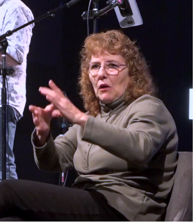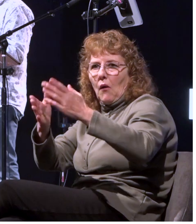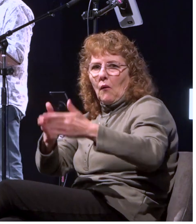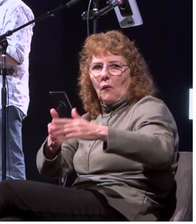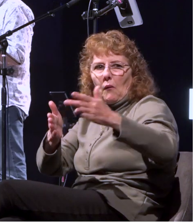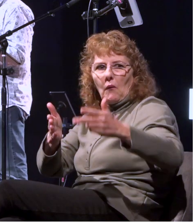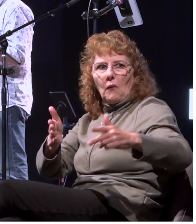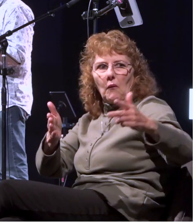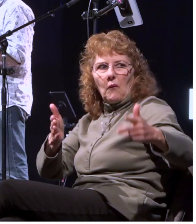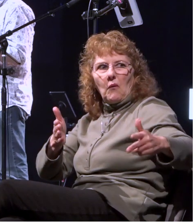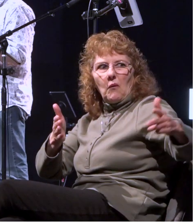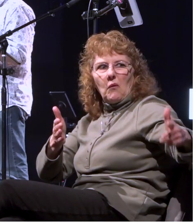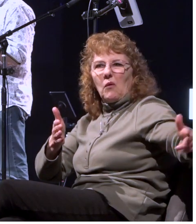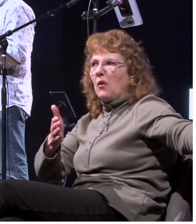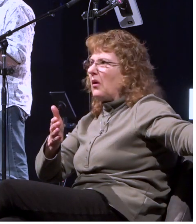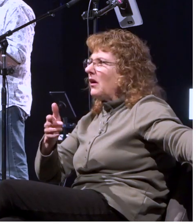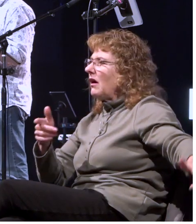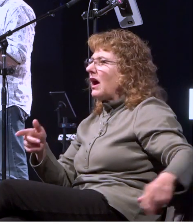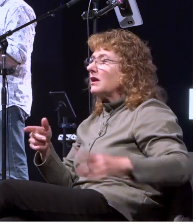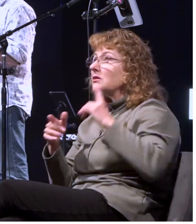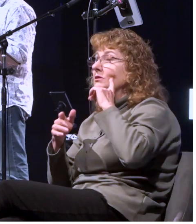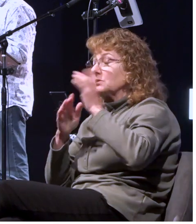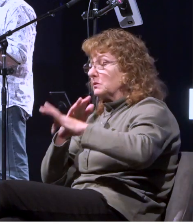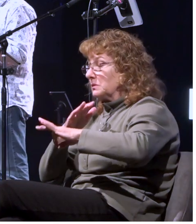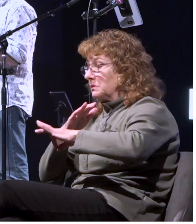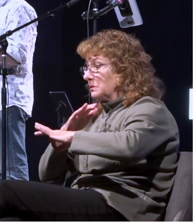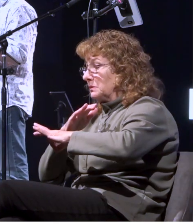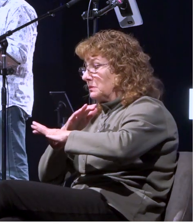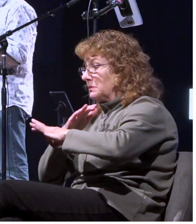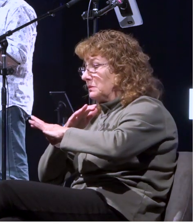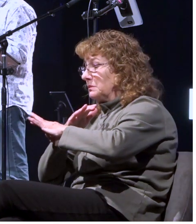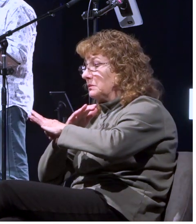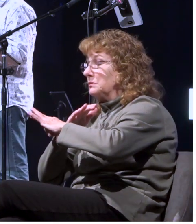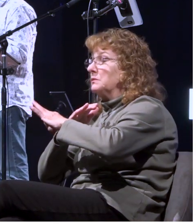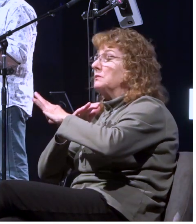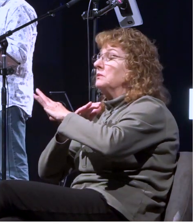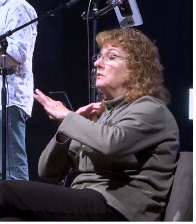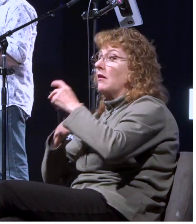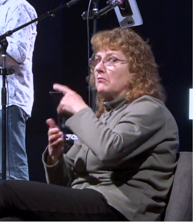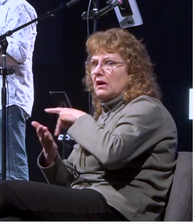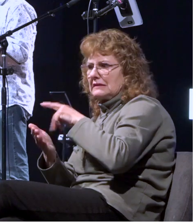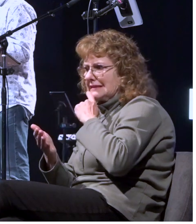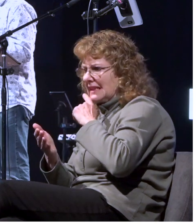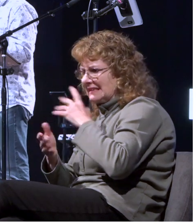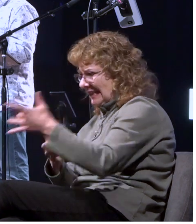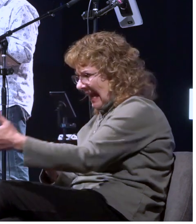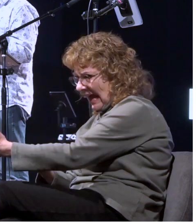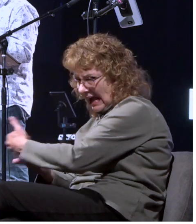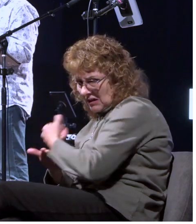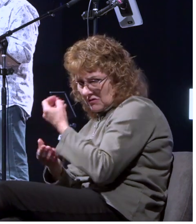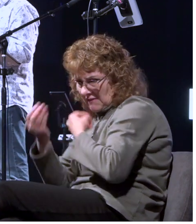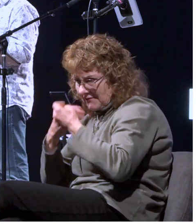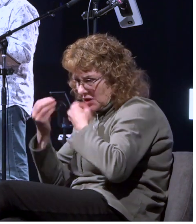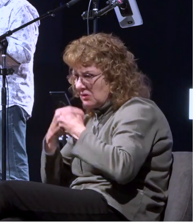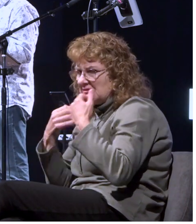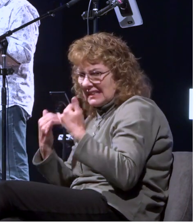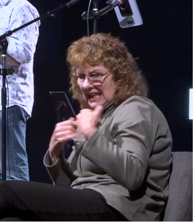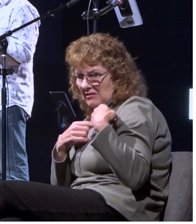and as the day was about to dawn paul implored them all to take food saying today is the 14th day you've waited